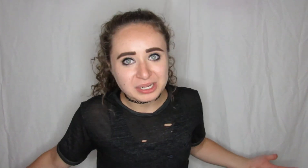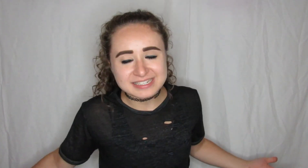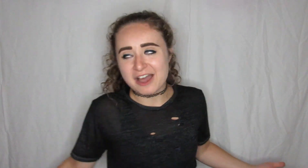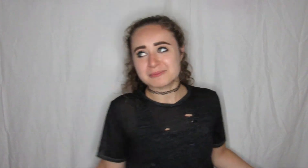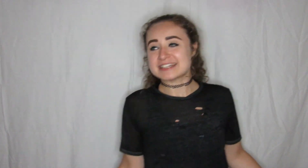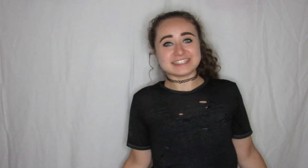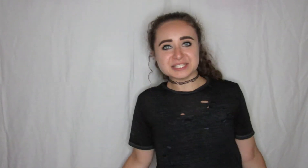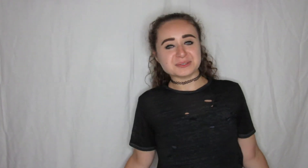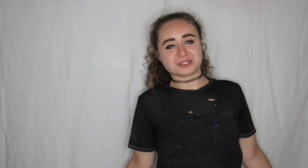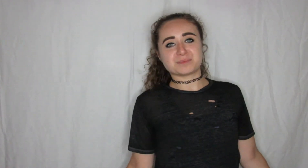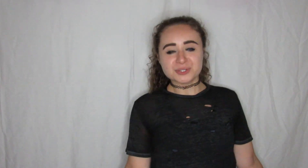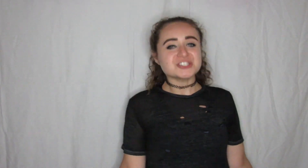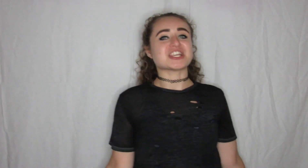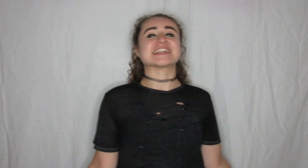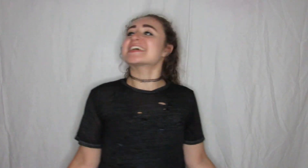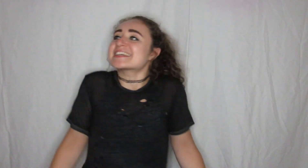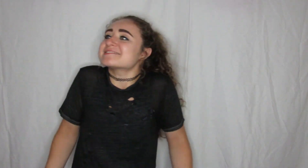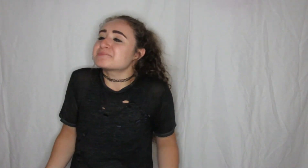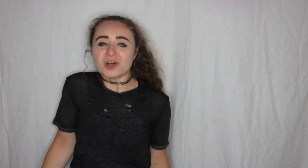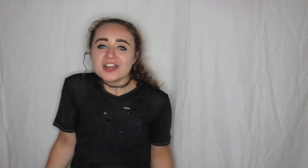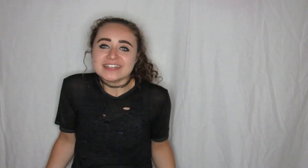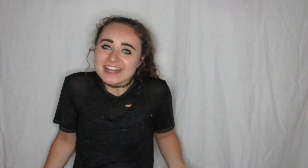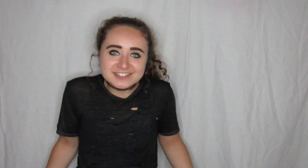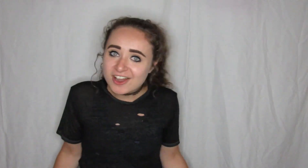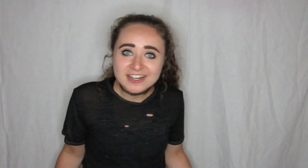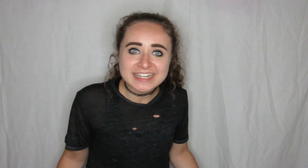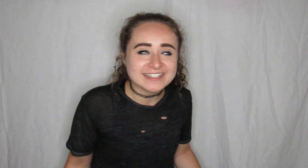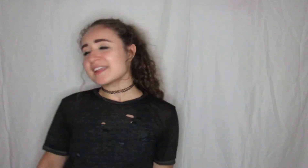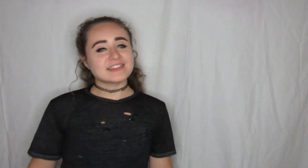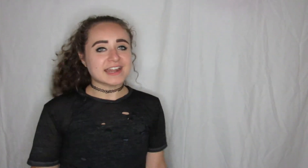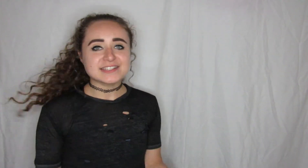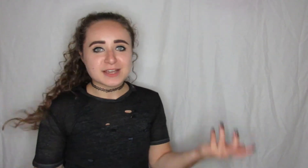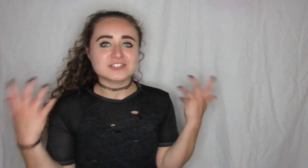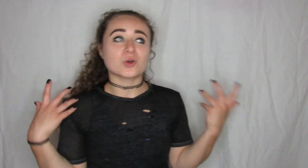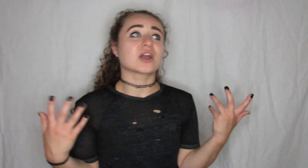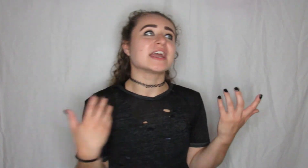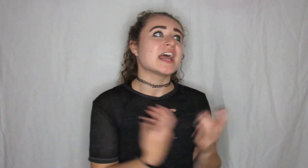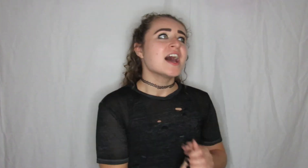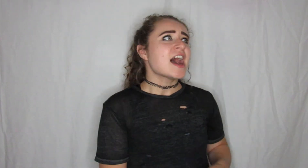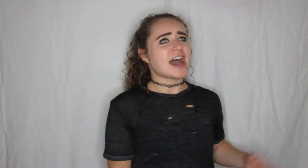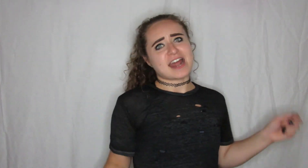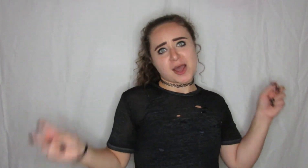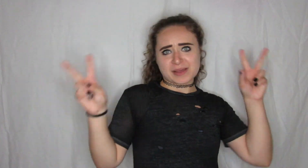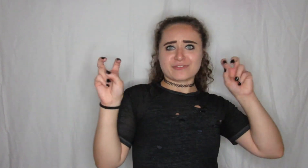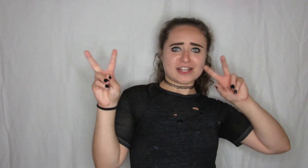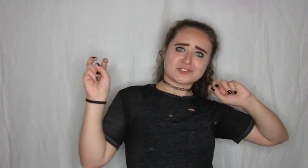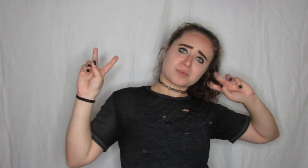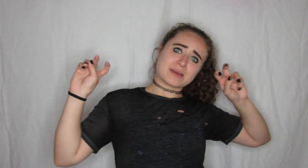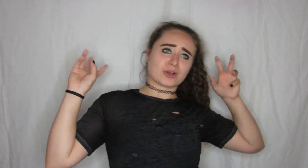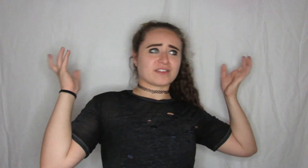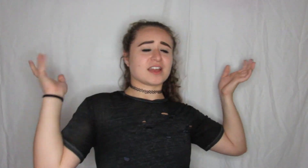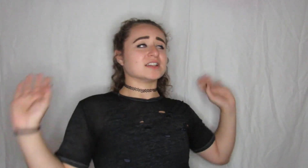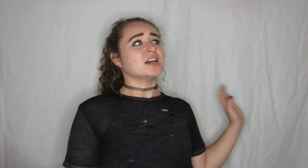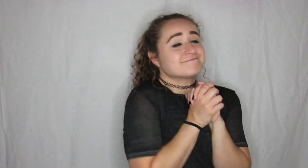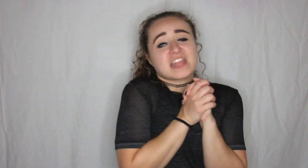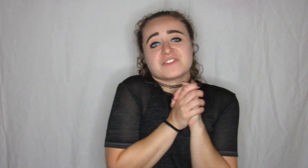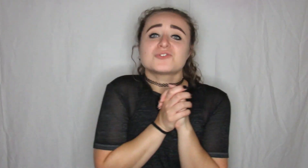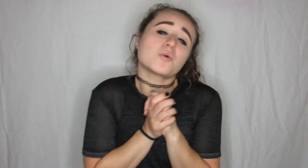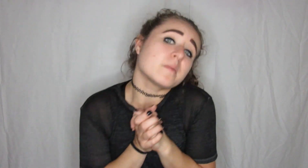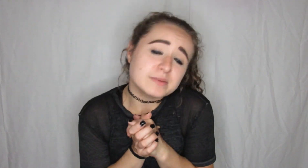now I'm not dealing with your bullshit like sorry not sorry that is my story on how my friend stole my boyfriend if you don't want me